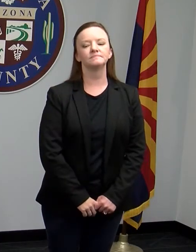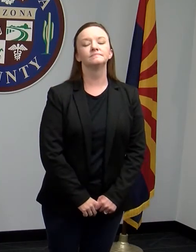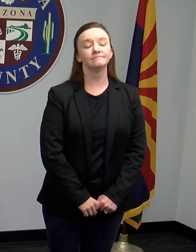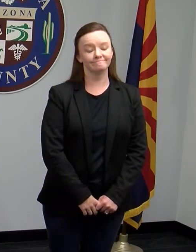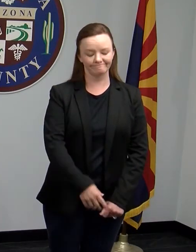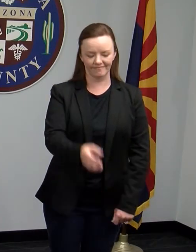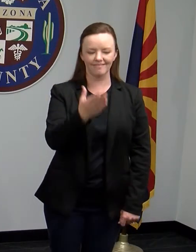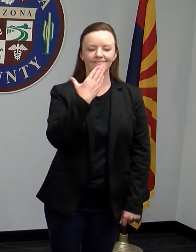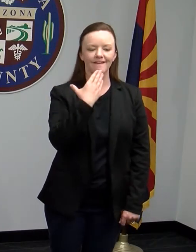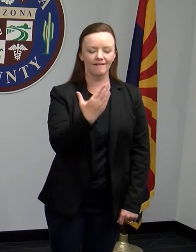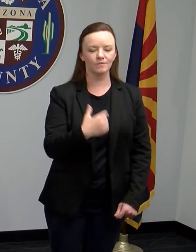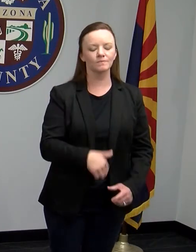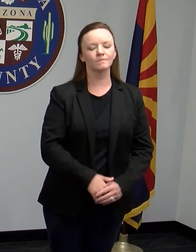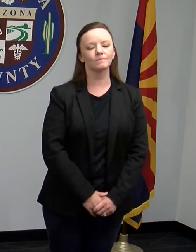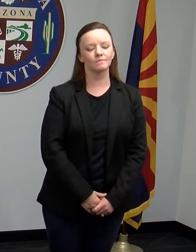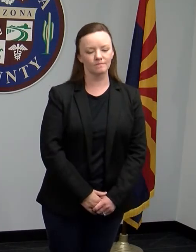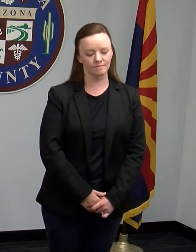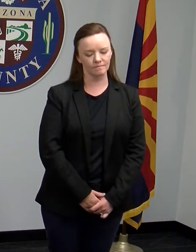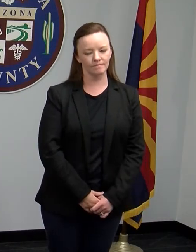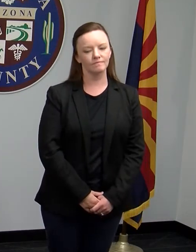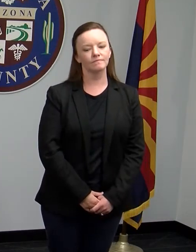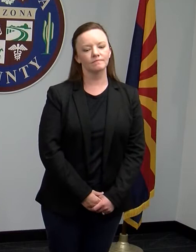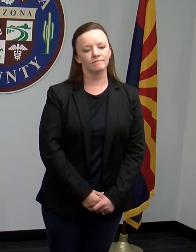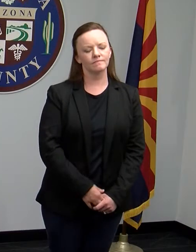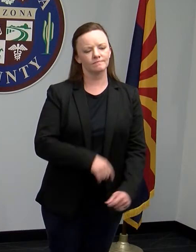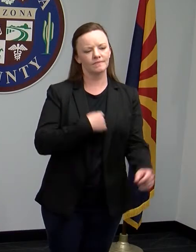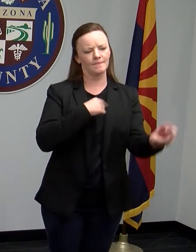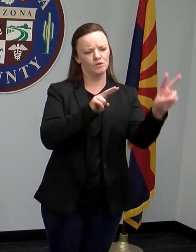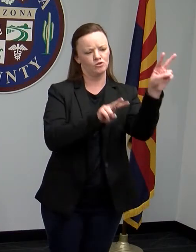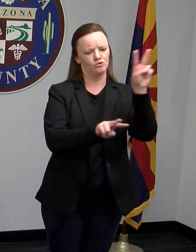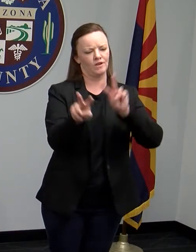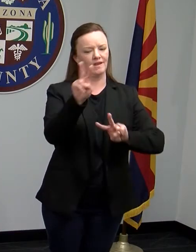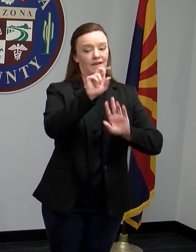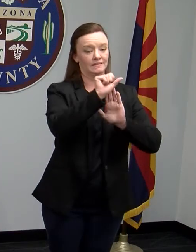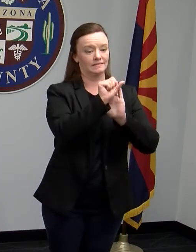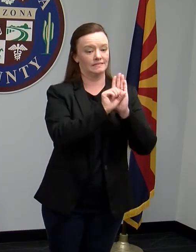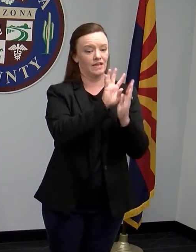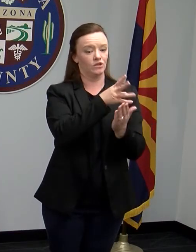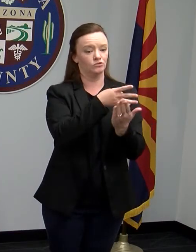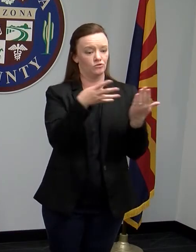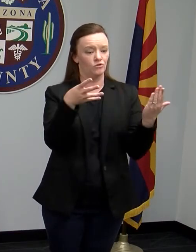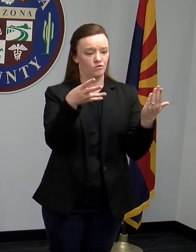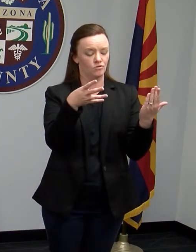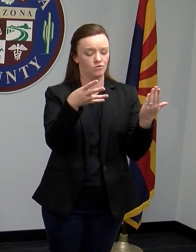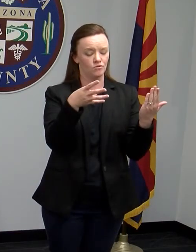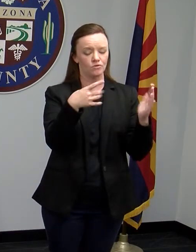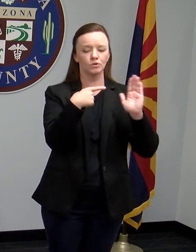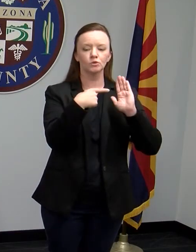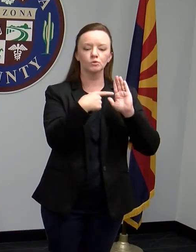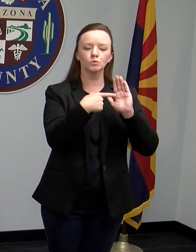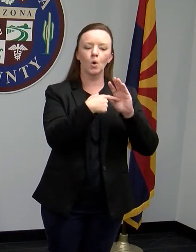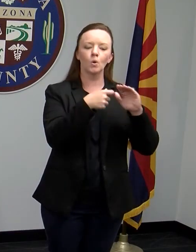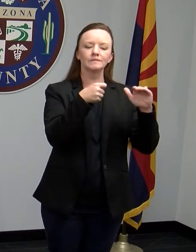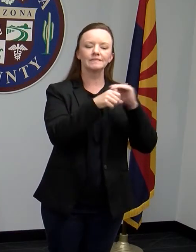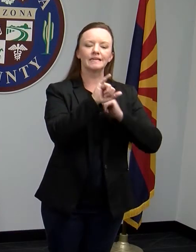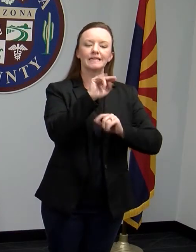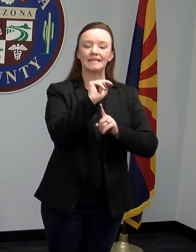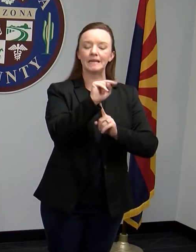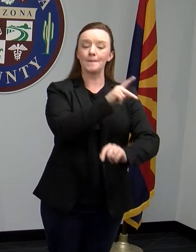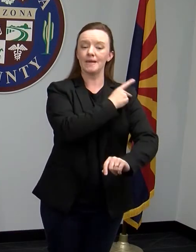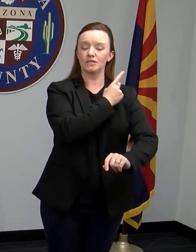Yes, thank you. I'm looking at a state chart that shows inpatient COVID-19 patients